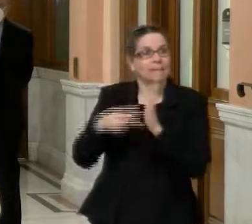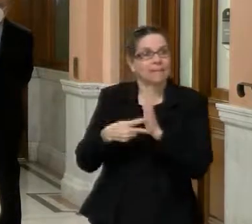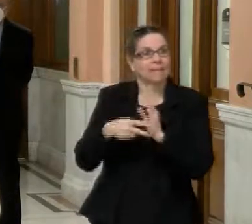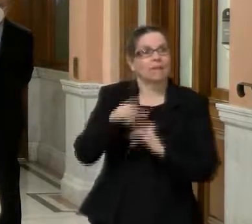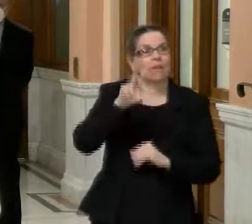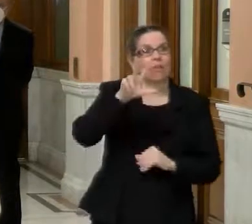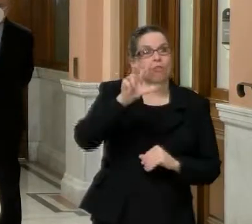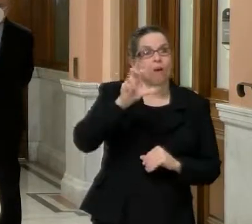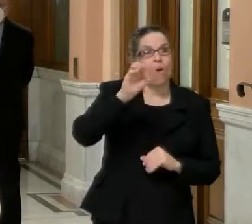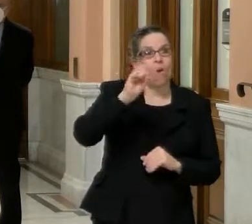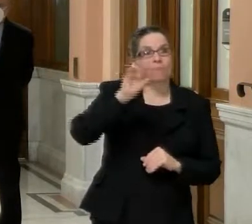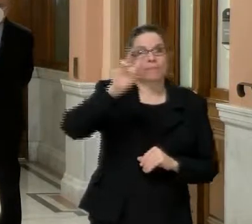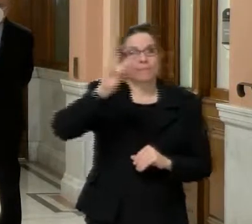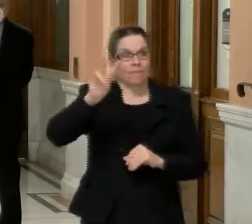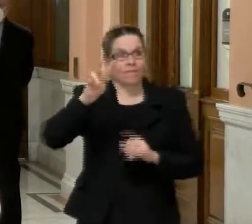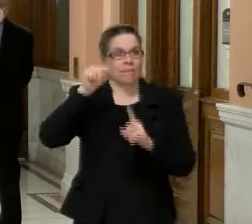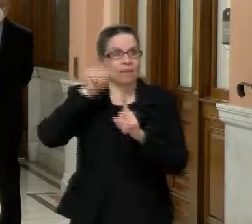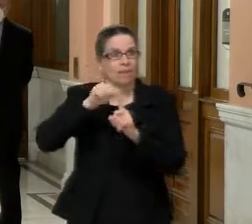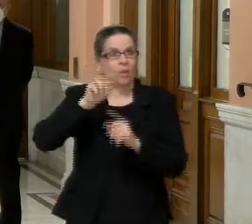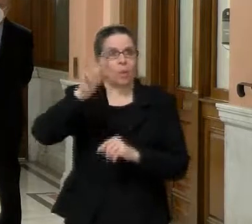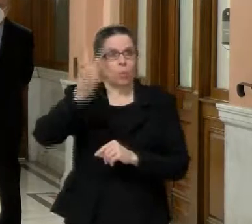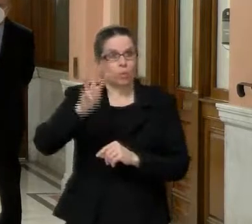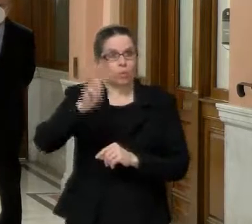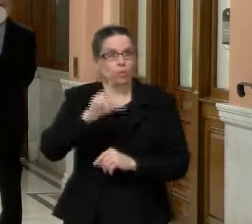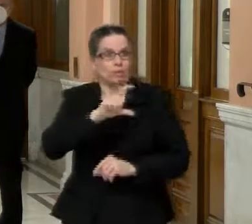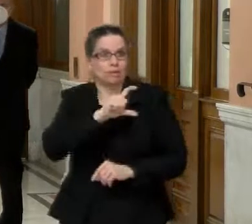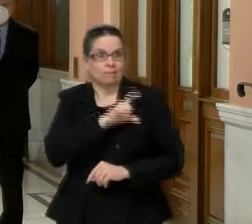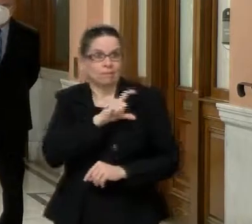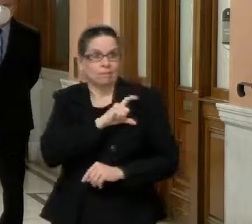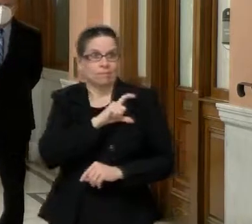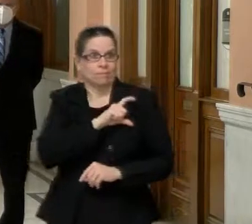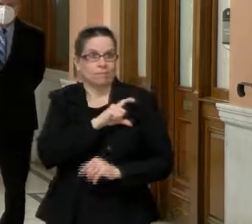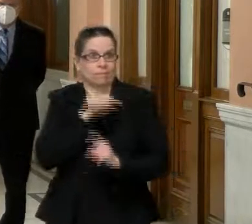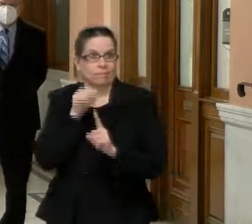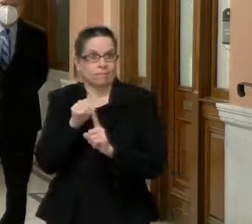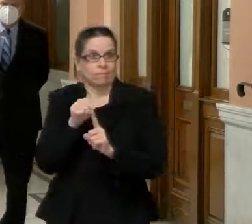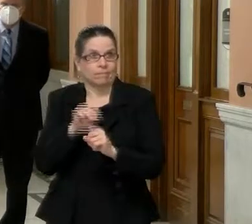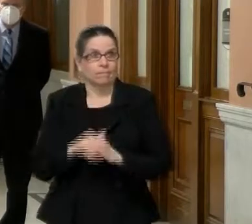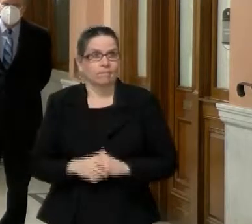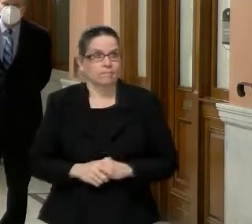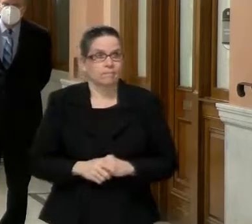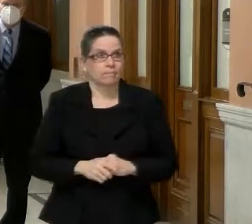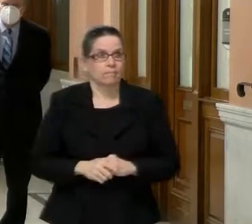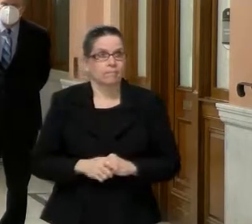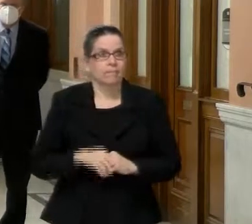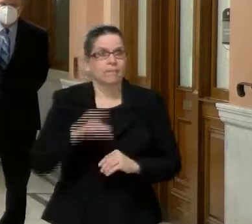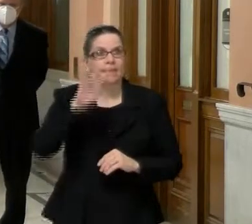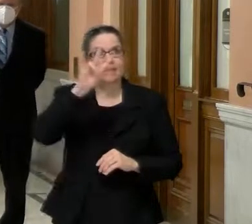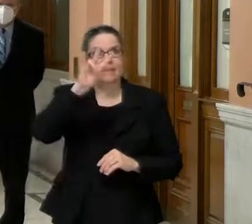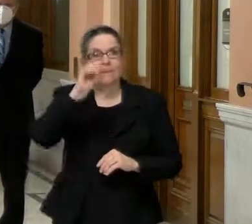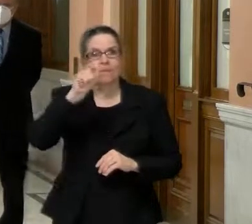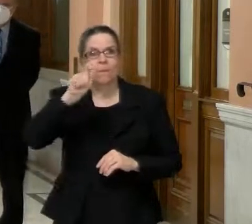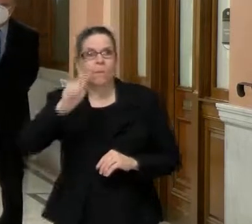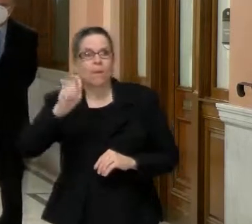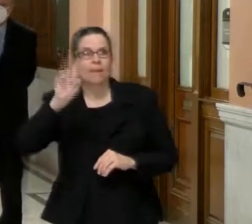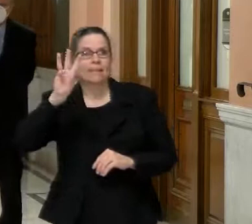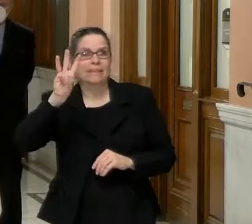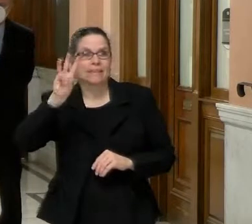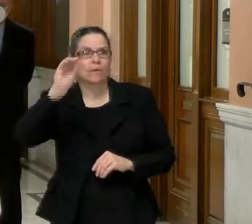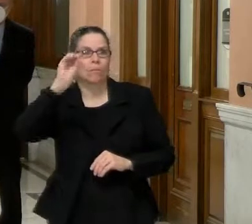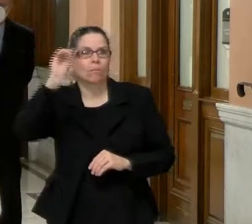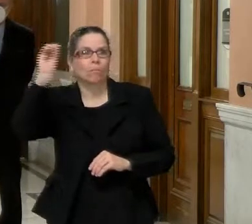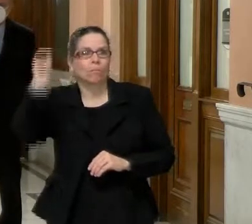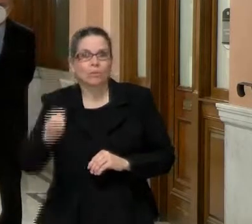offices or, or 70.6% of the Worcester police department has now been